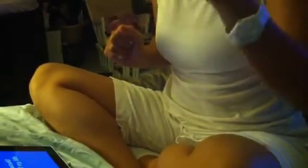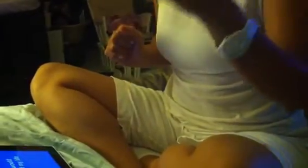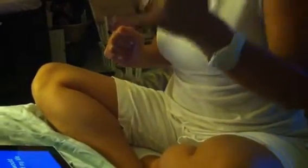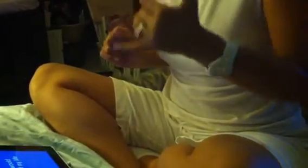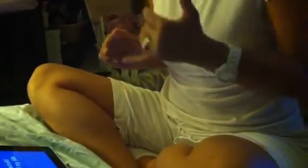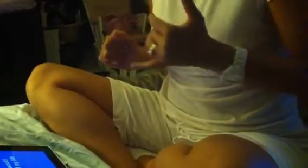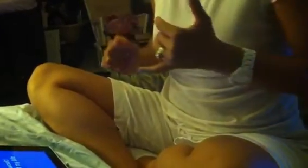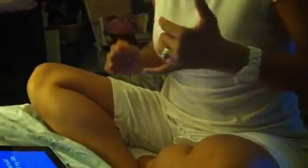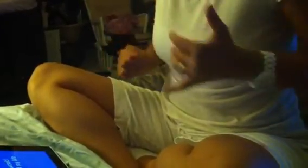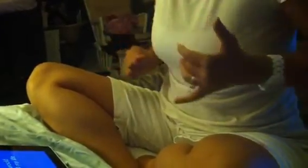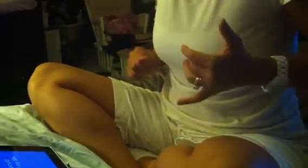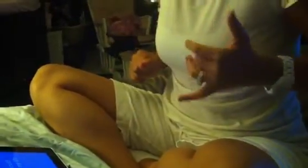my life?